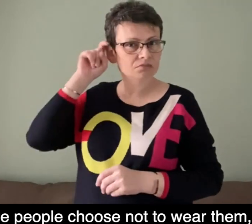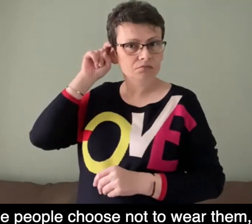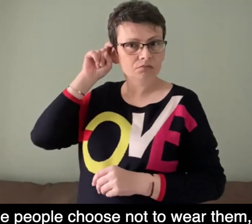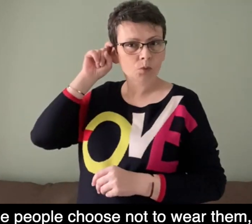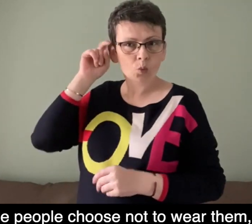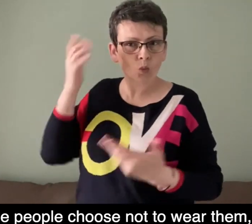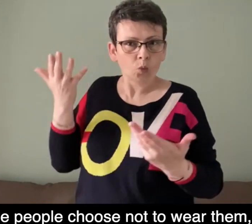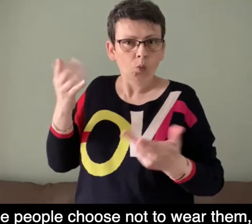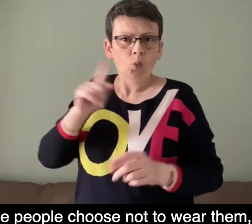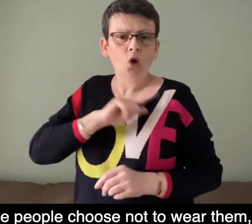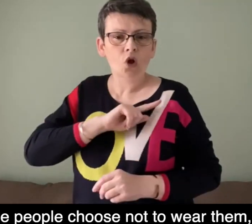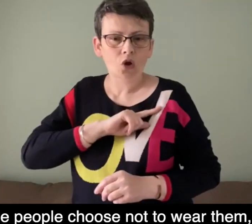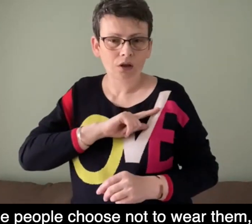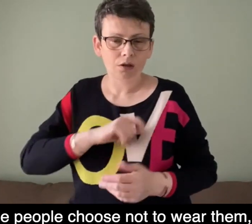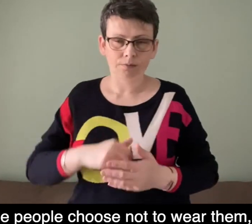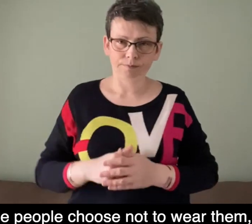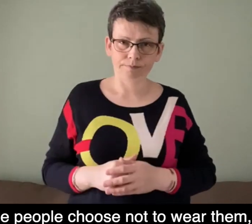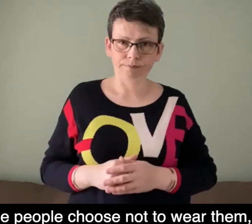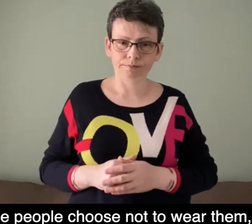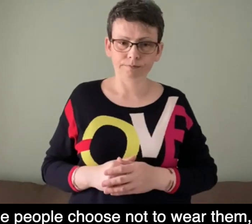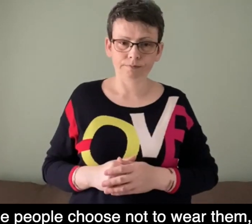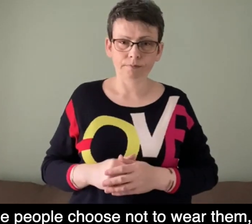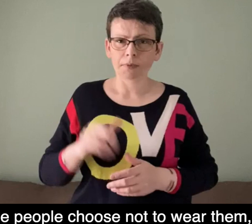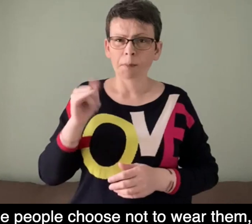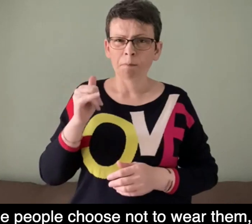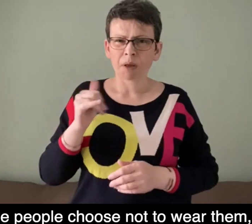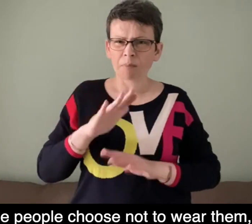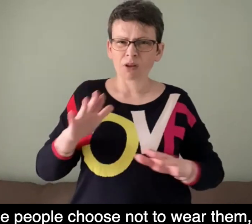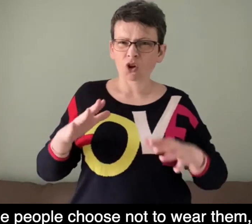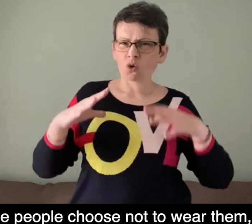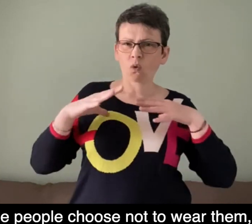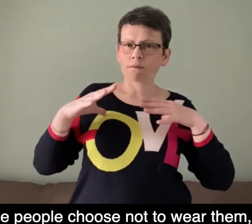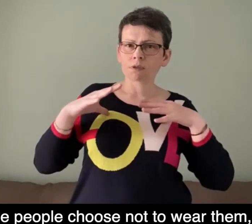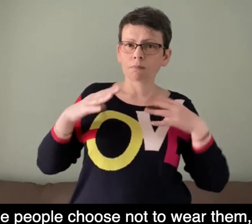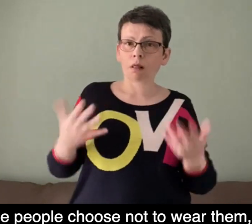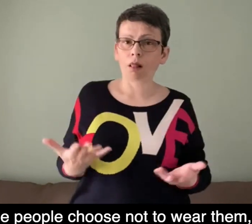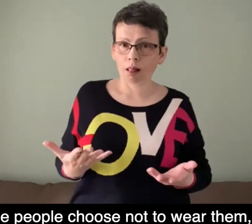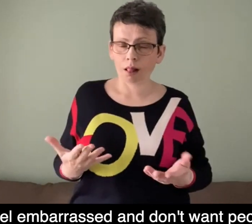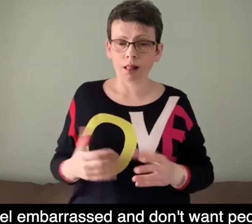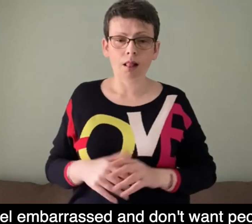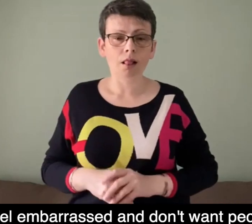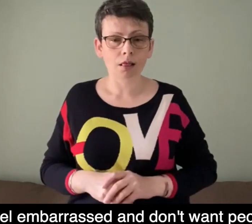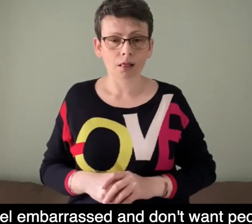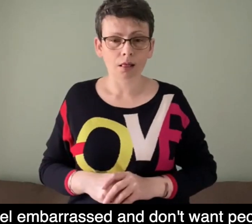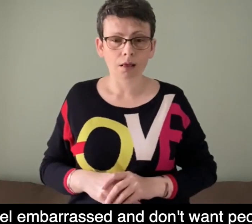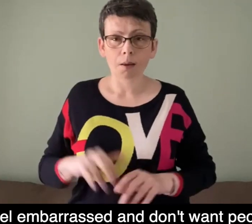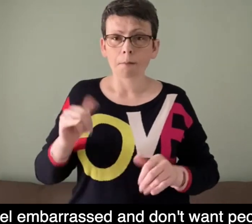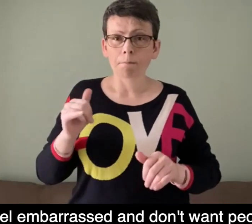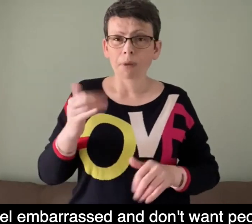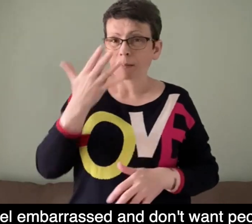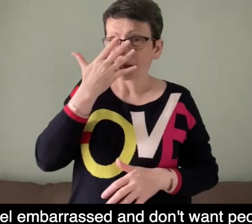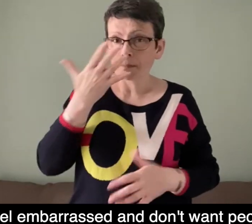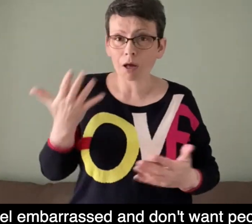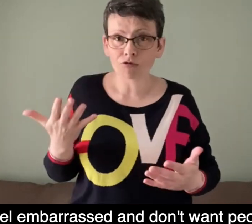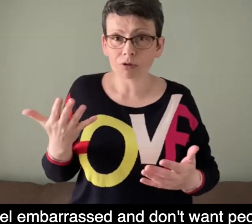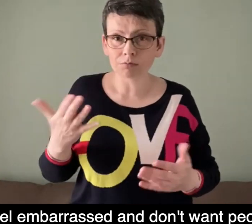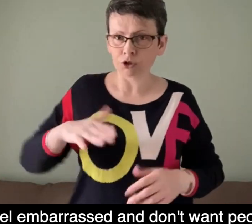Some people choose not to wear them, but why? Some think they're uncomfortable to wear. Others may feel